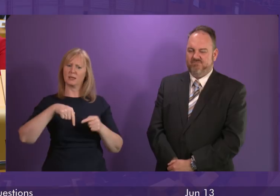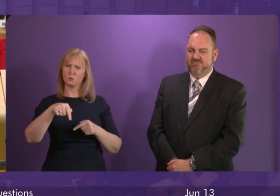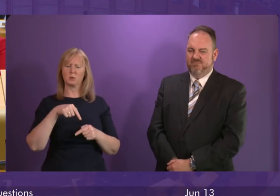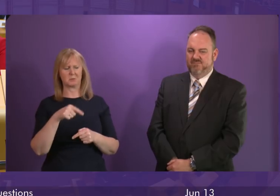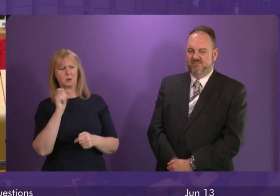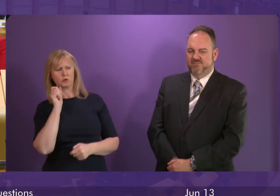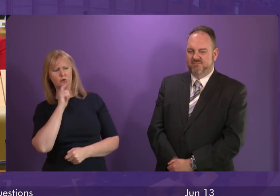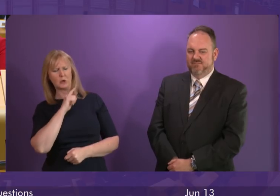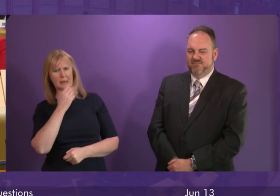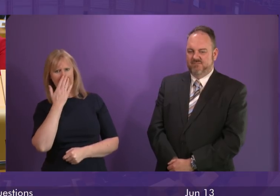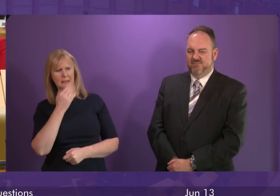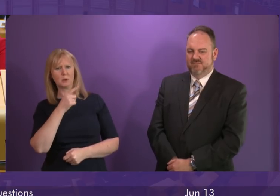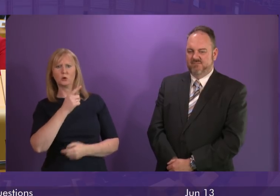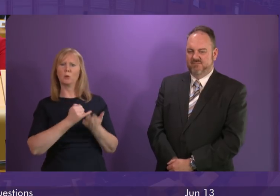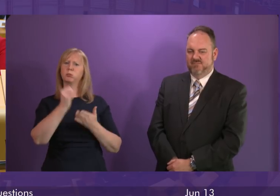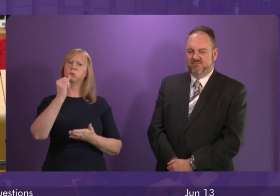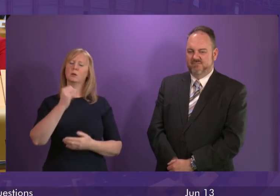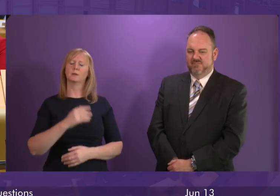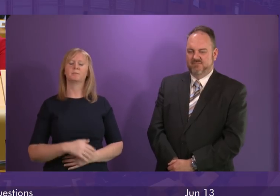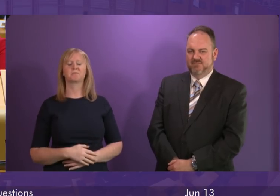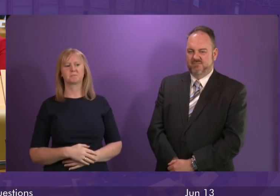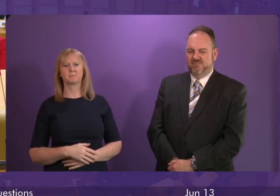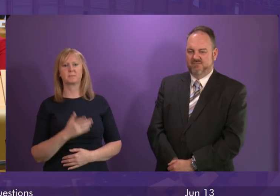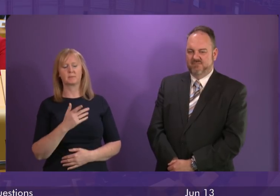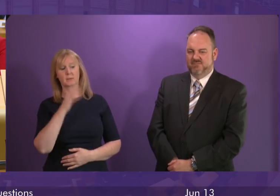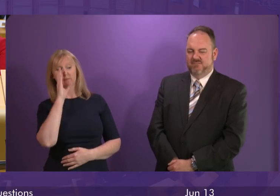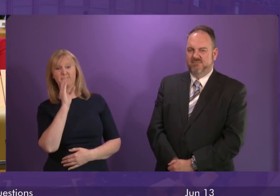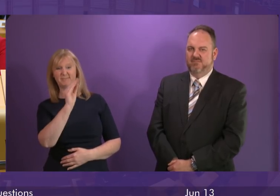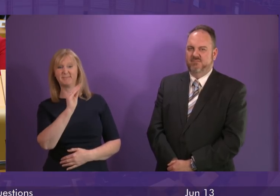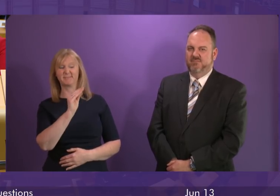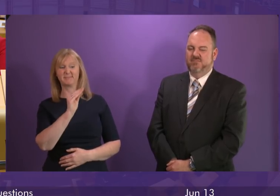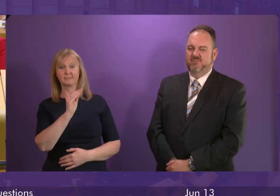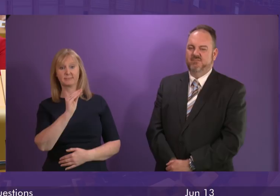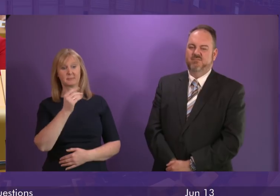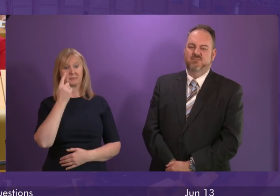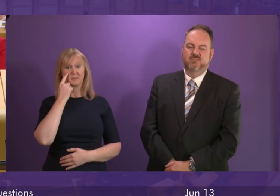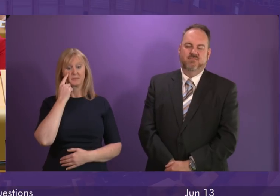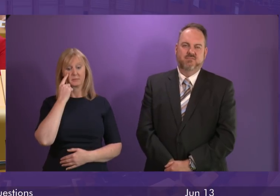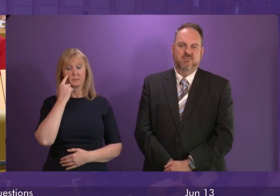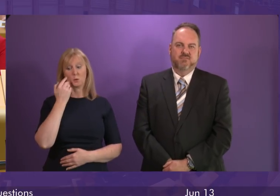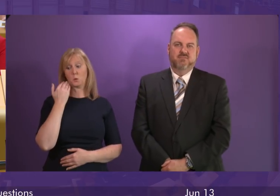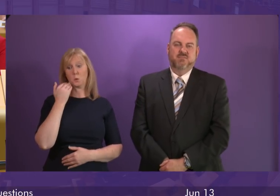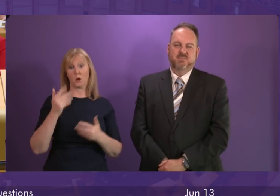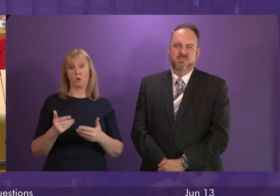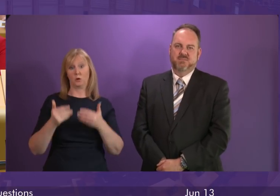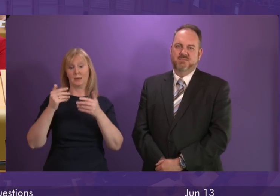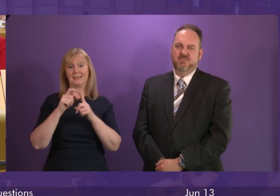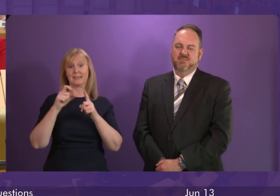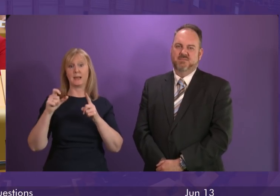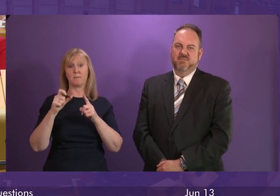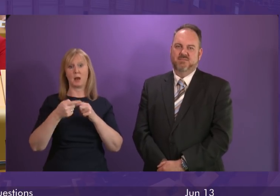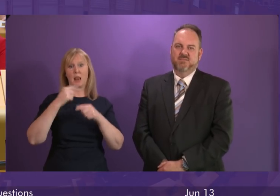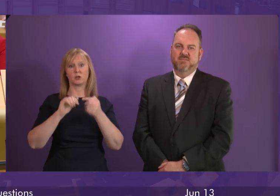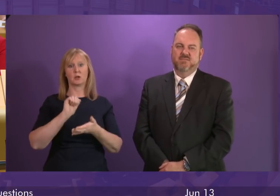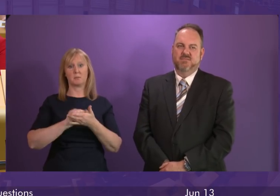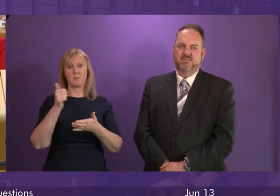Richard Leonard now seems to oppose it. But let me just say to Richard Leonard, if we look at the latest figures published in December last year,